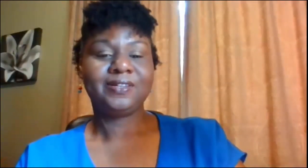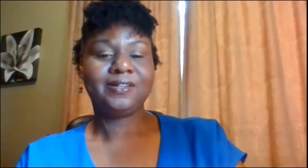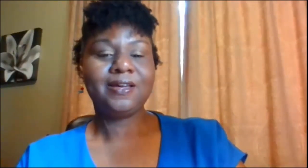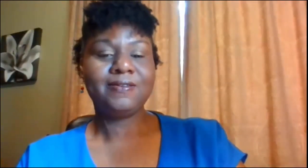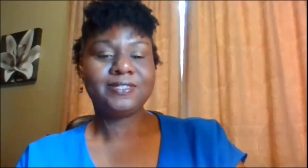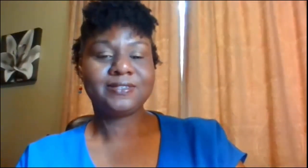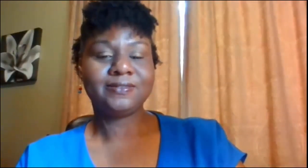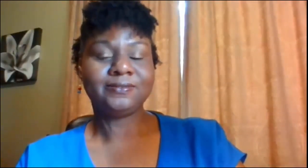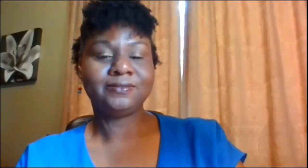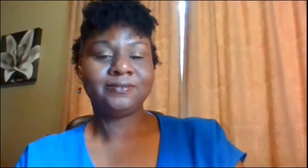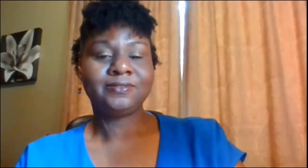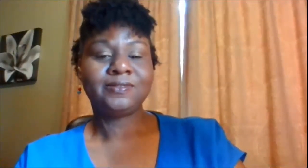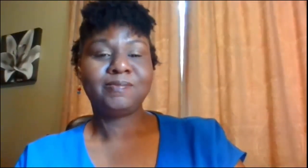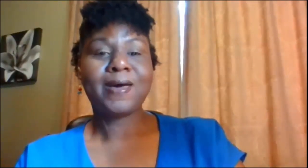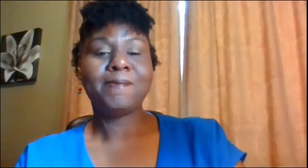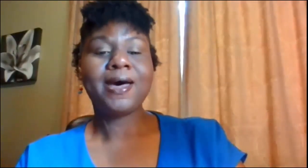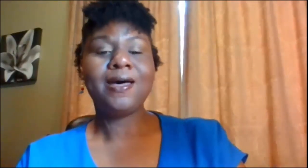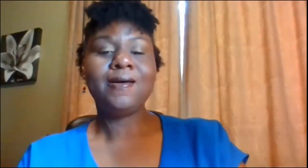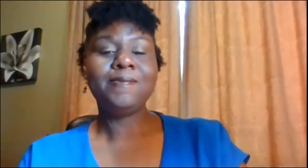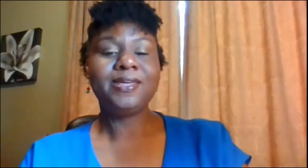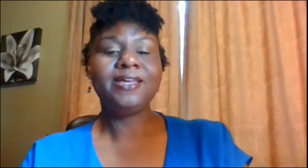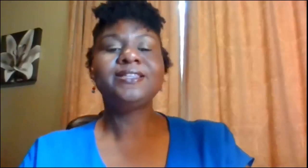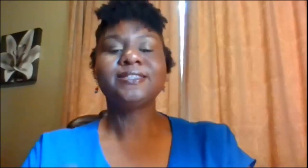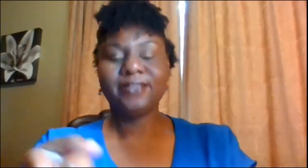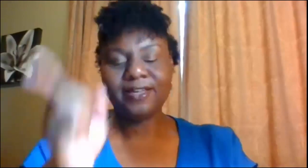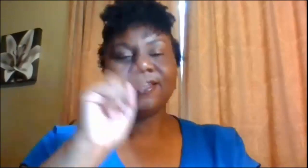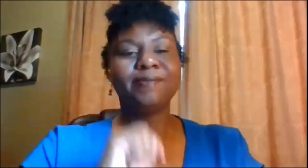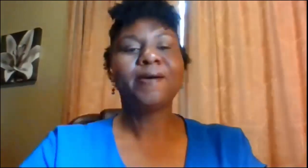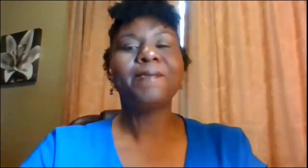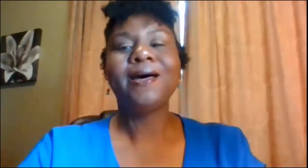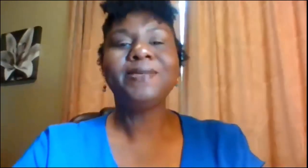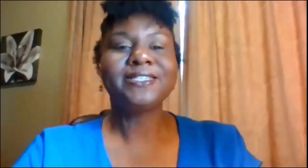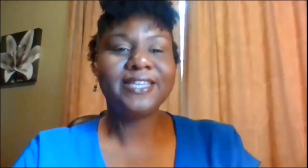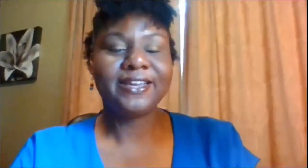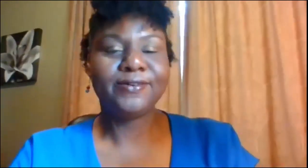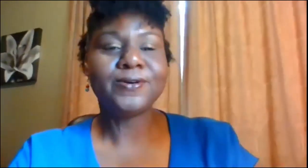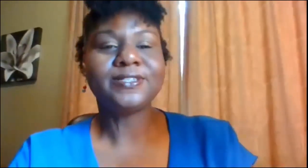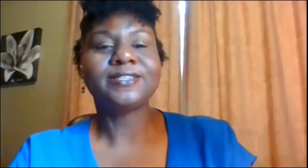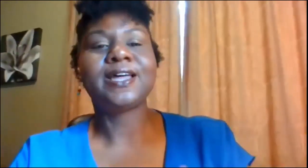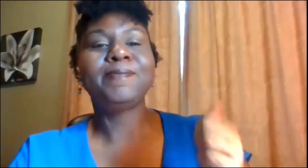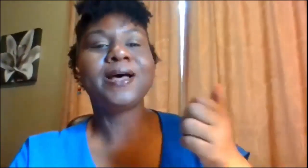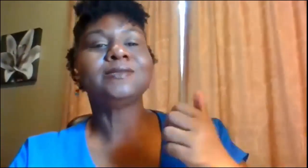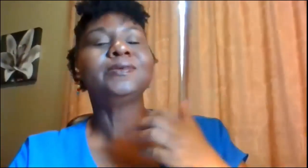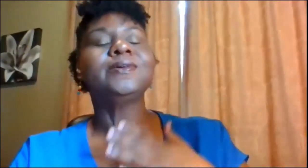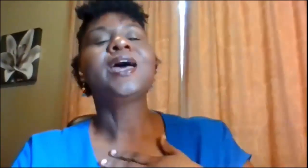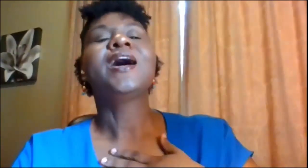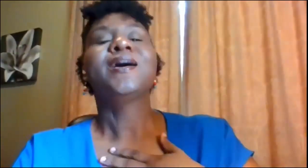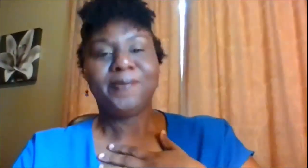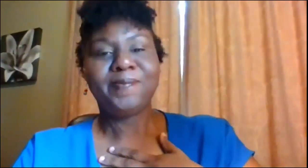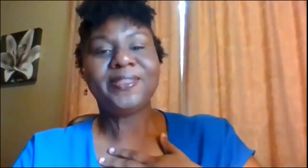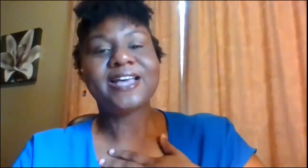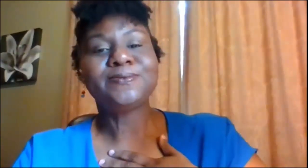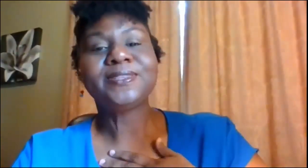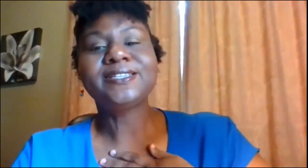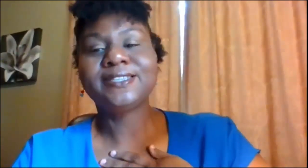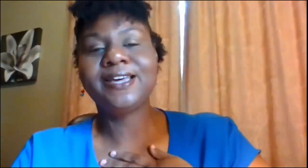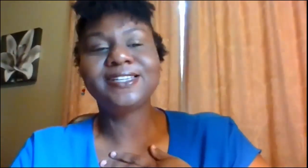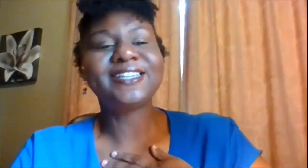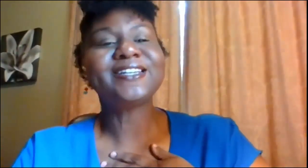close close my mom is good my mom is 10 of course that's not possible but that's what this sentence